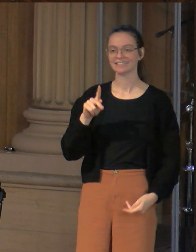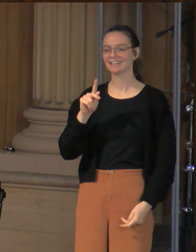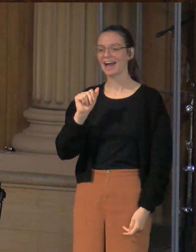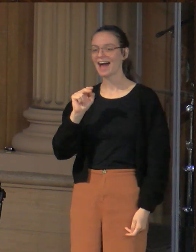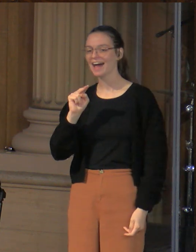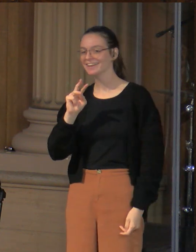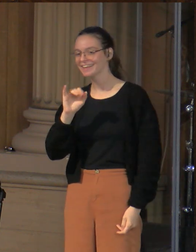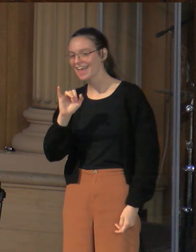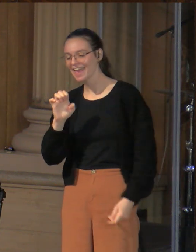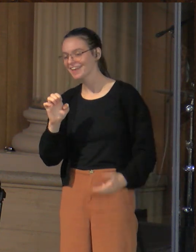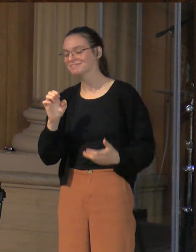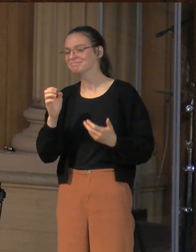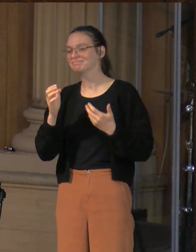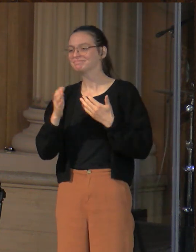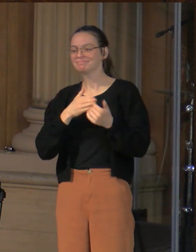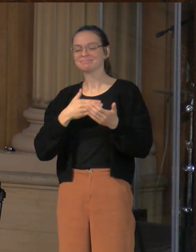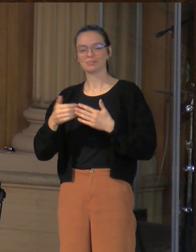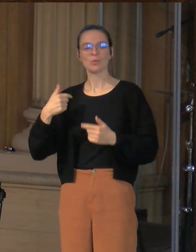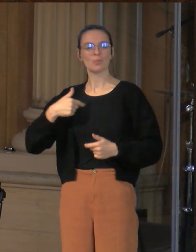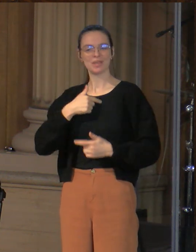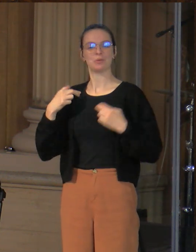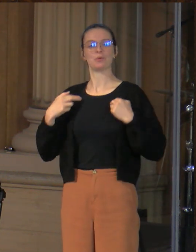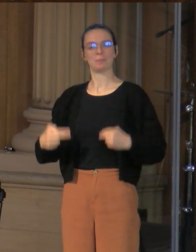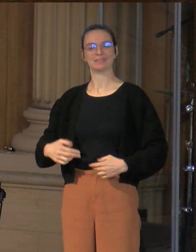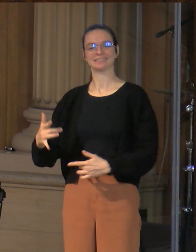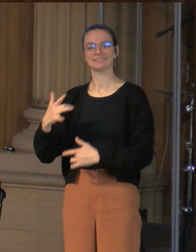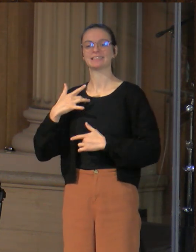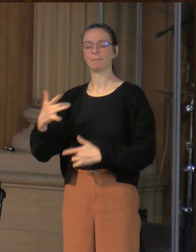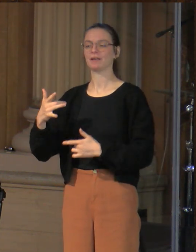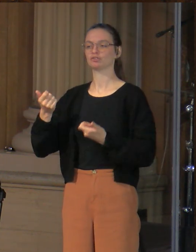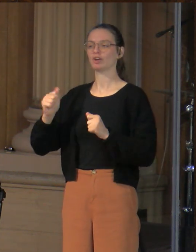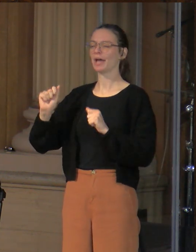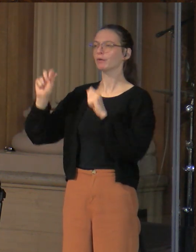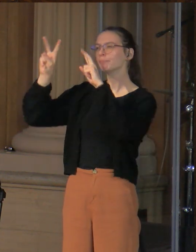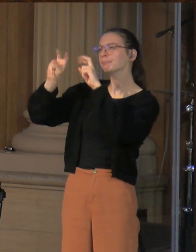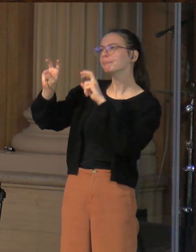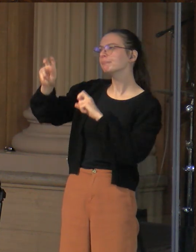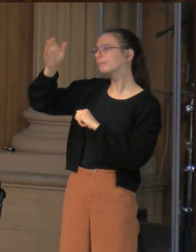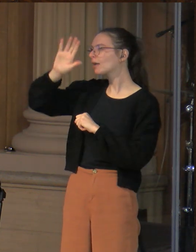tendency to put ourselves in that judgment seat to evaluate God and judge him.